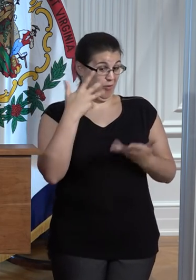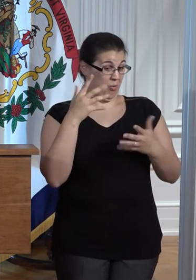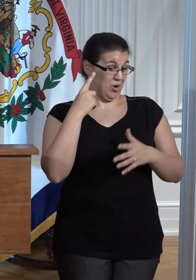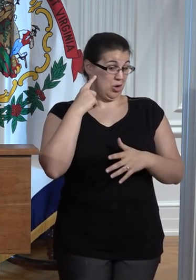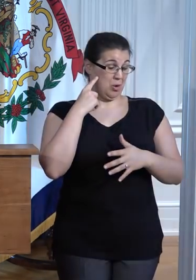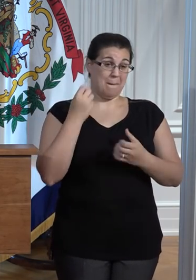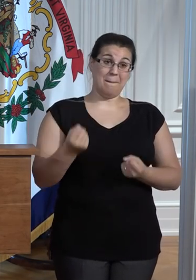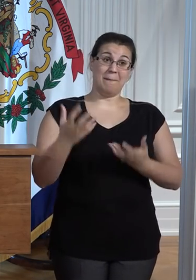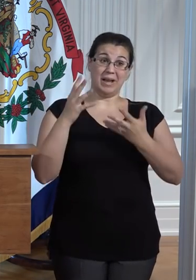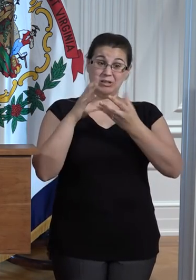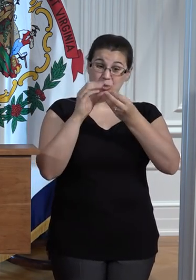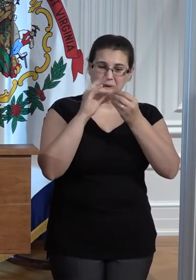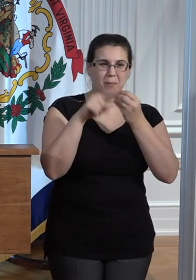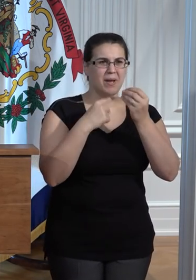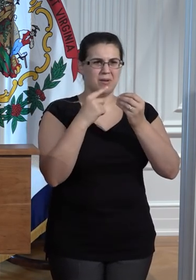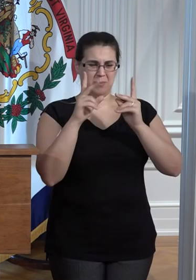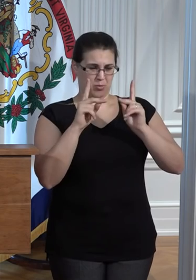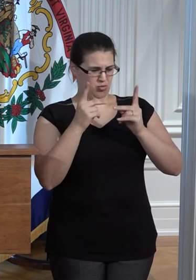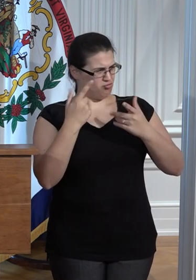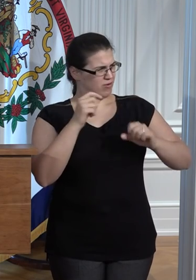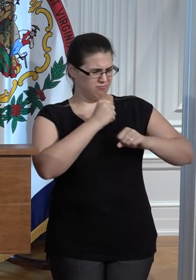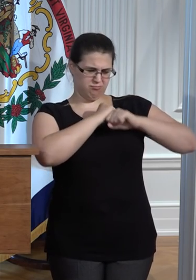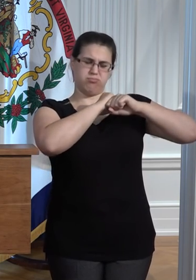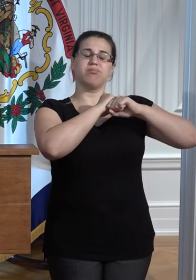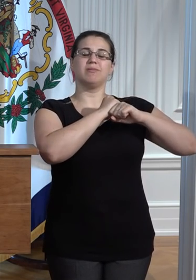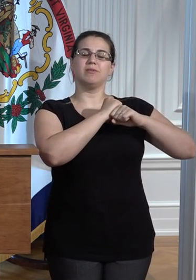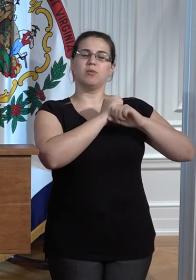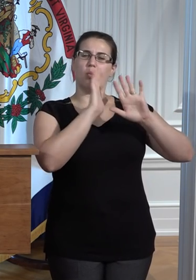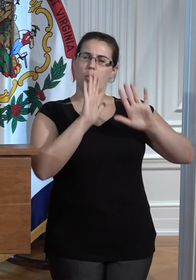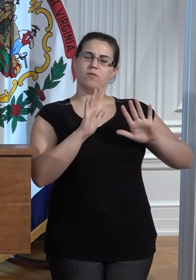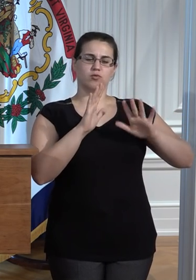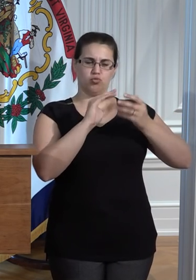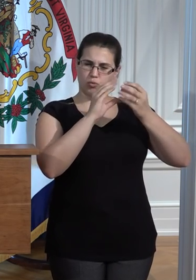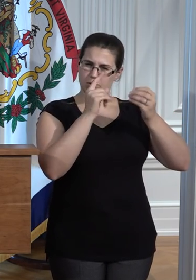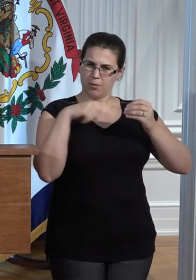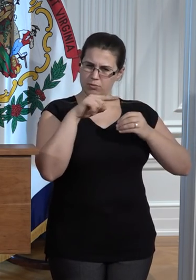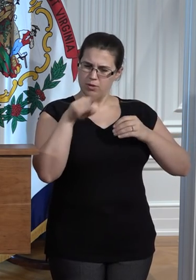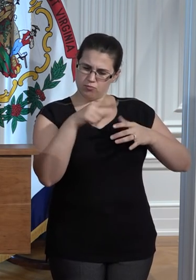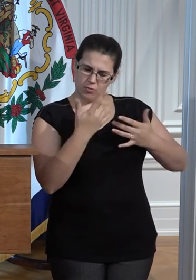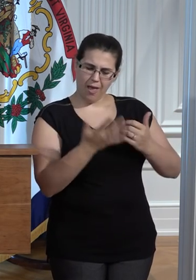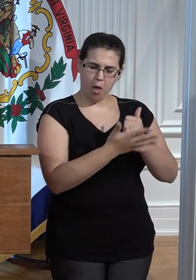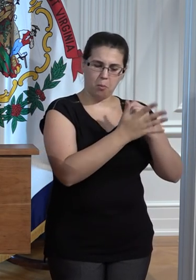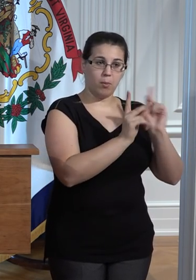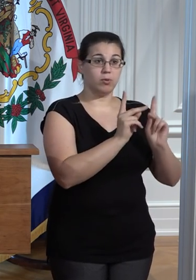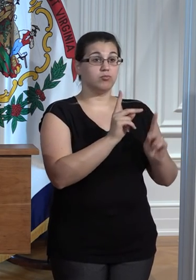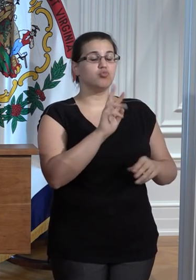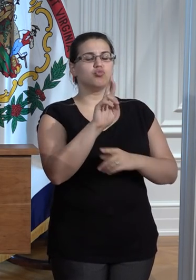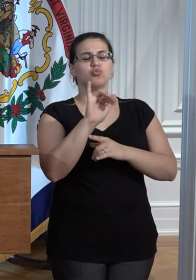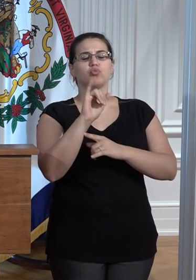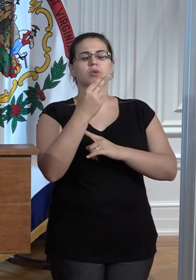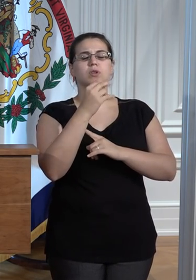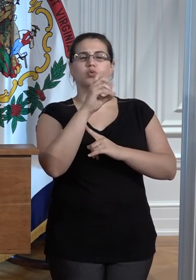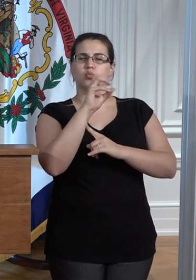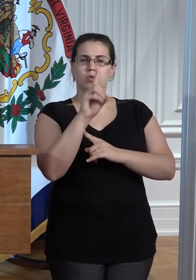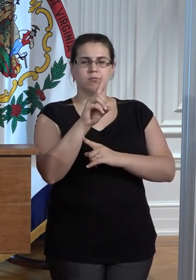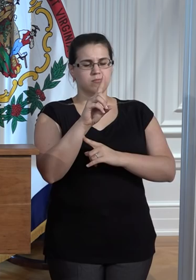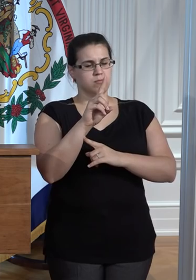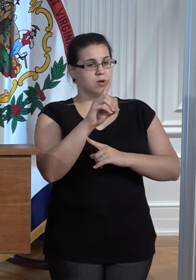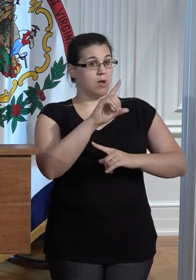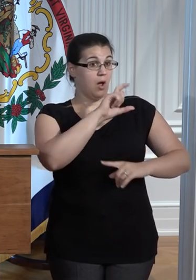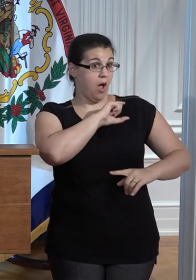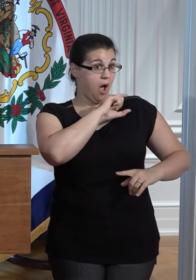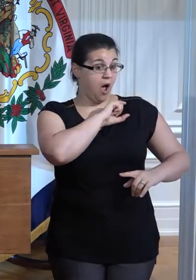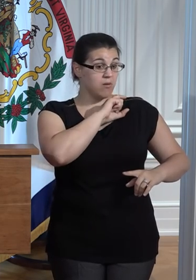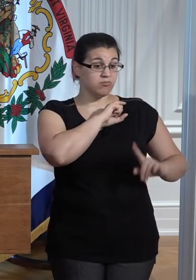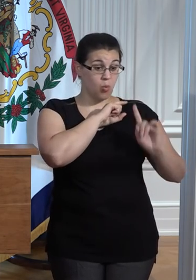for outstanding emergency responders. In Richwood, the state police and local responders managed to rescue